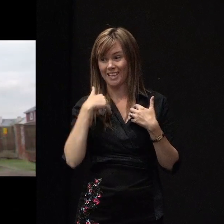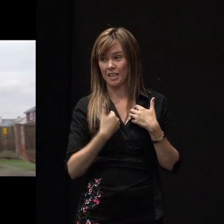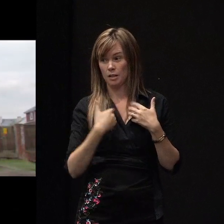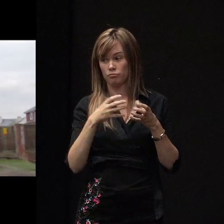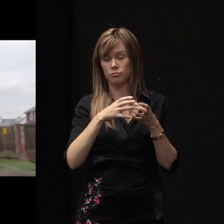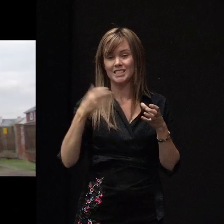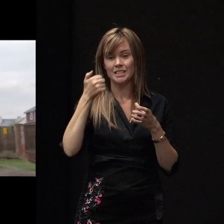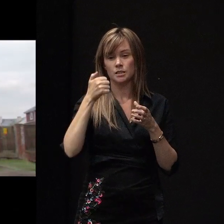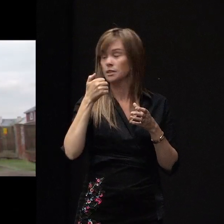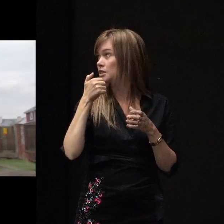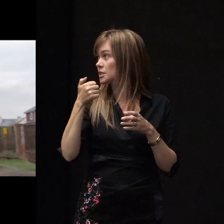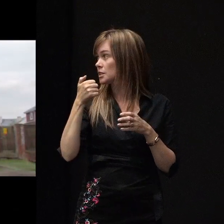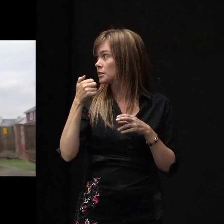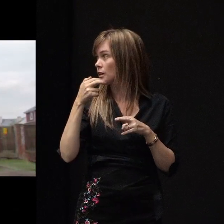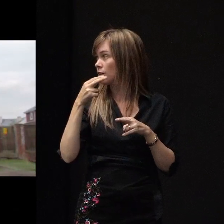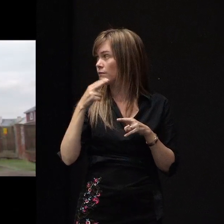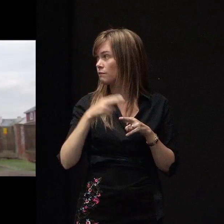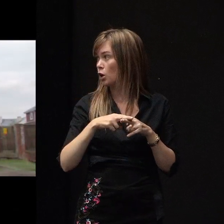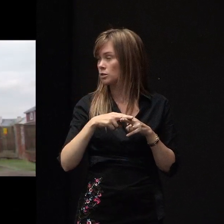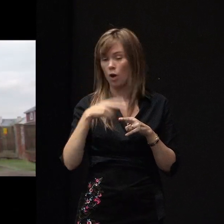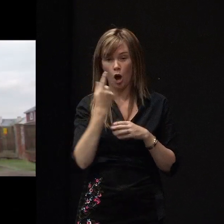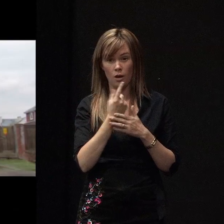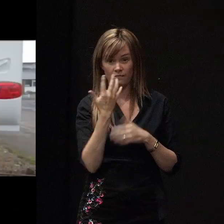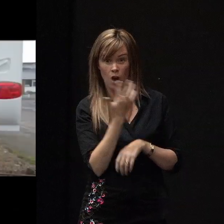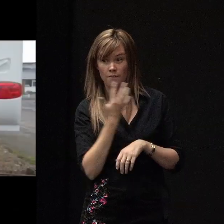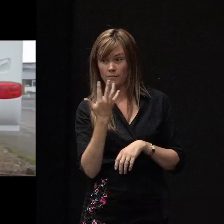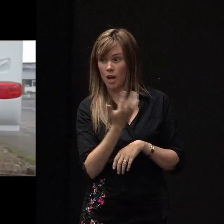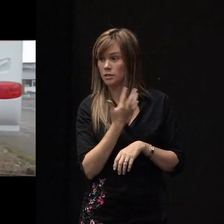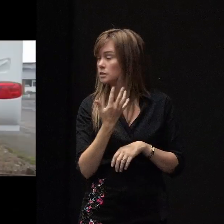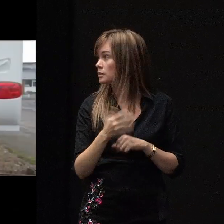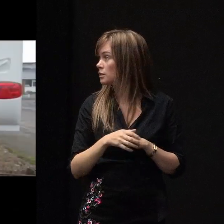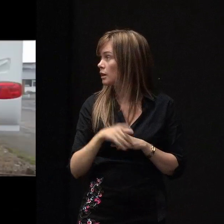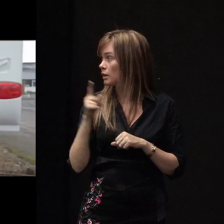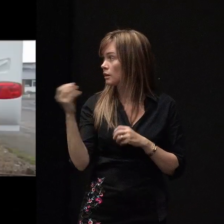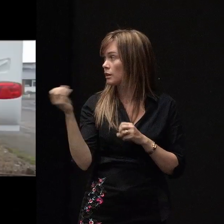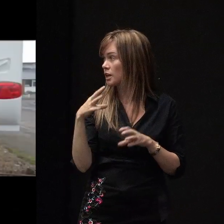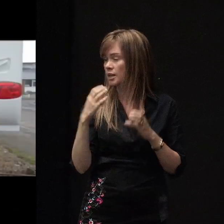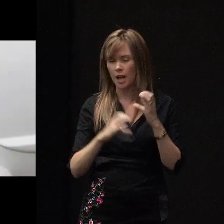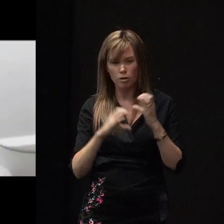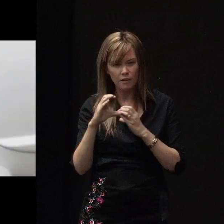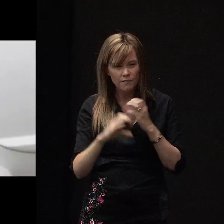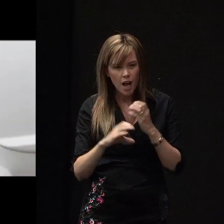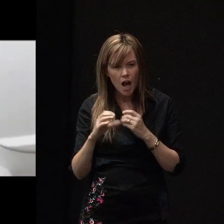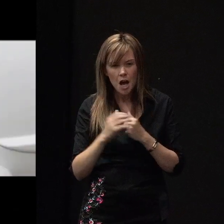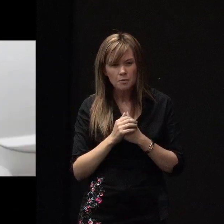Yeah, I mean, as the caravans were being delivered into the street, it kind of ended up as a bit of a kind of party atmosphere, because it was still the summer.